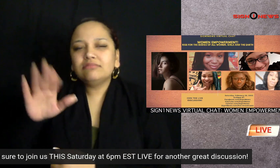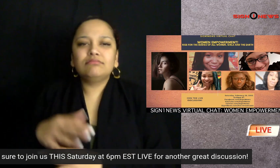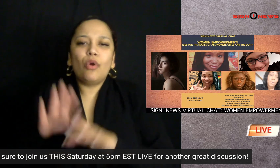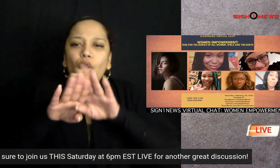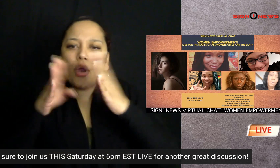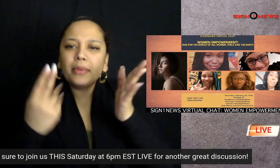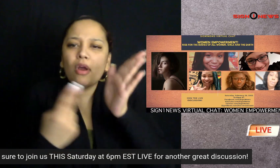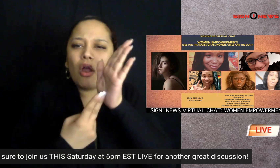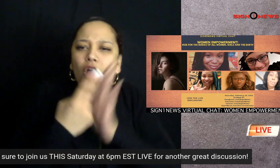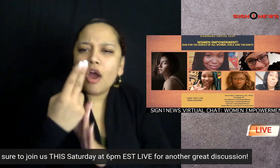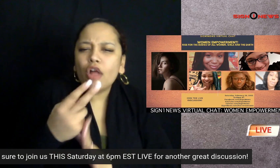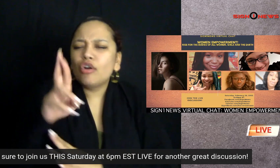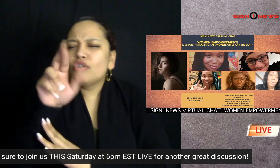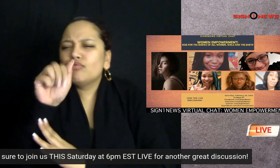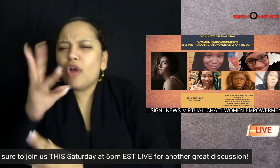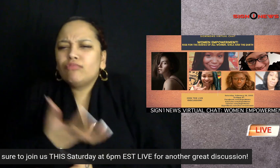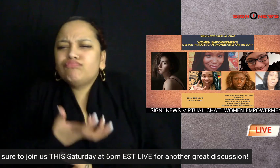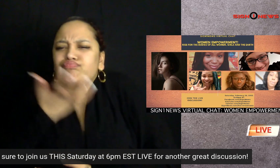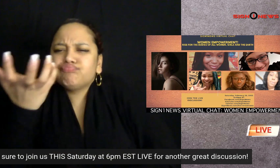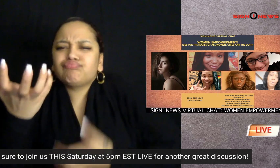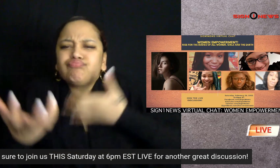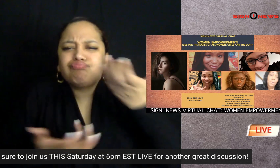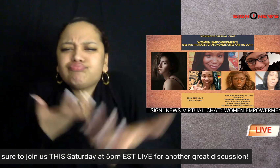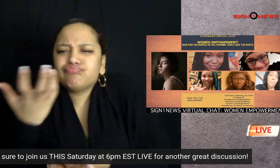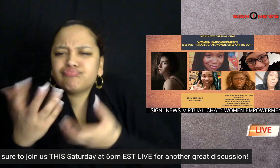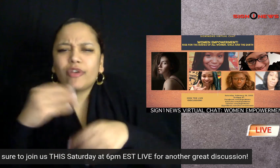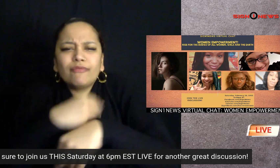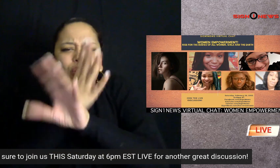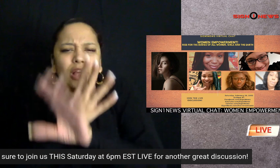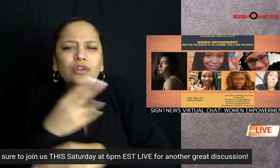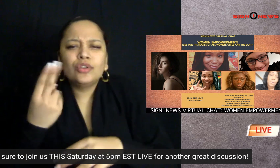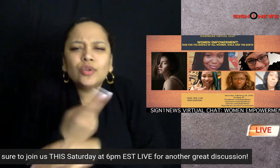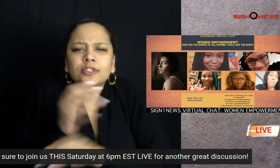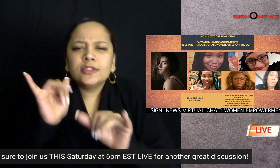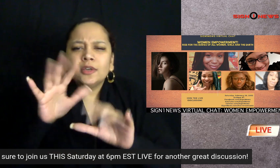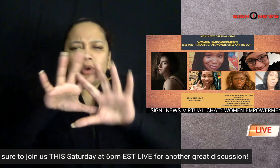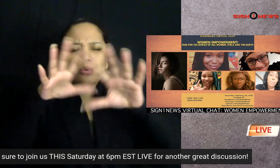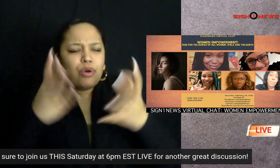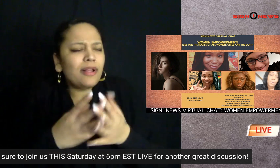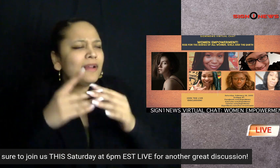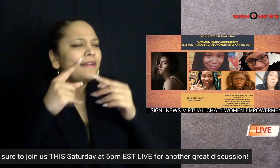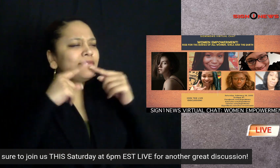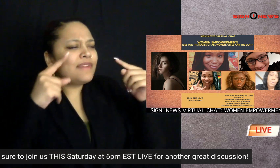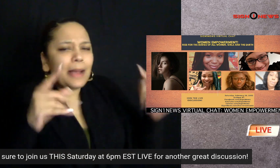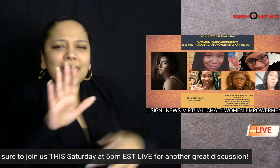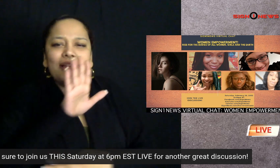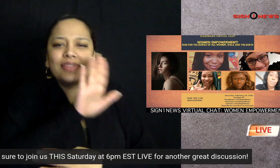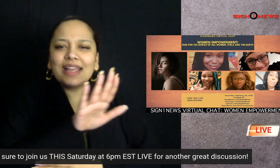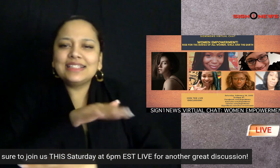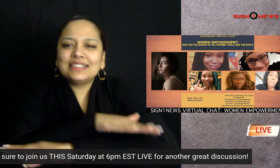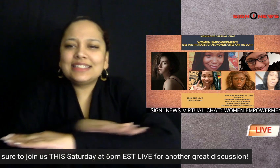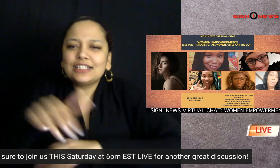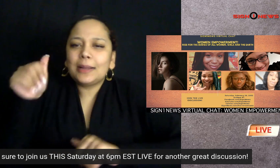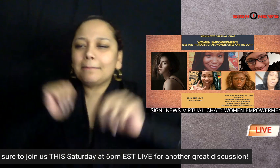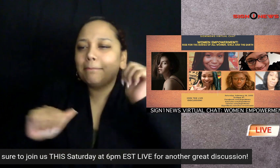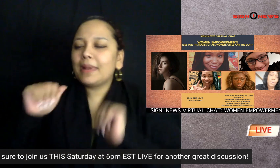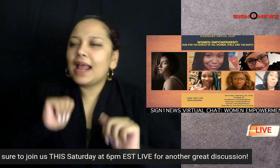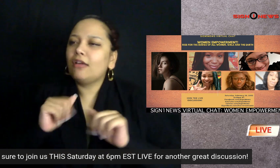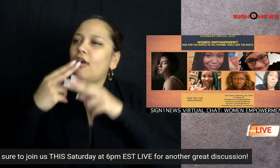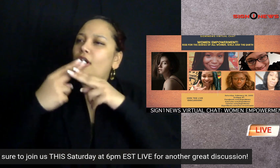Frank followed by an open honest and raw virtual production